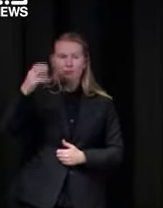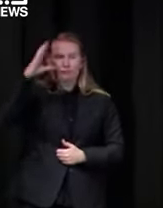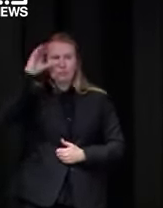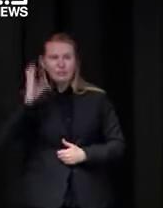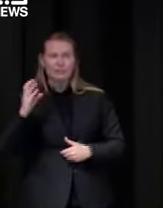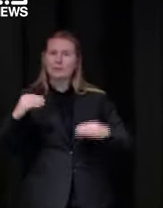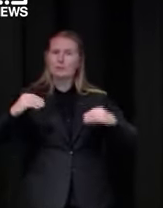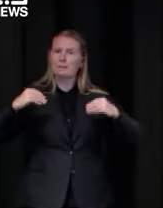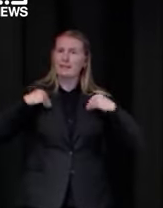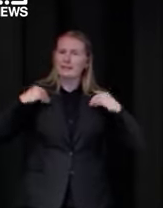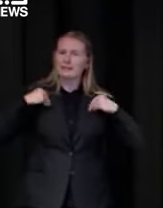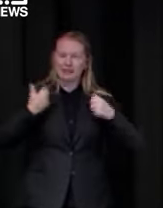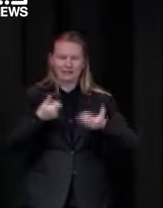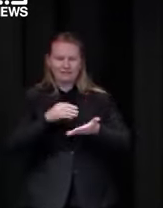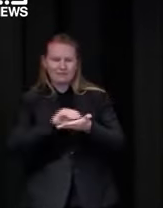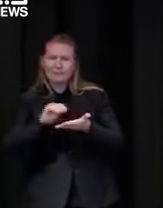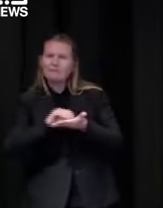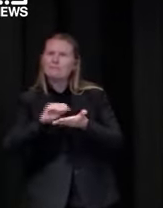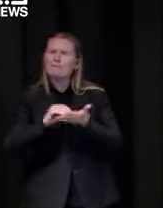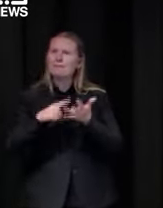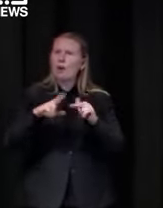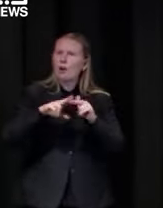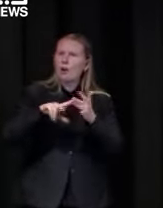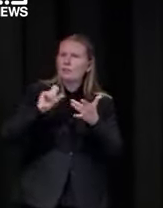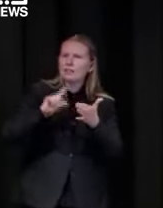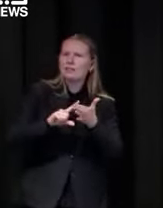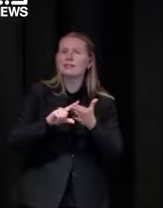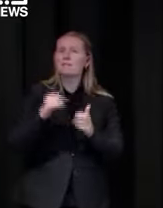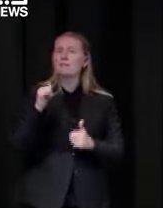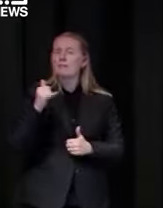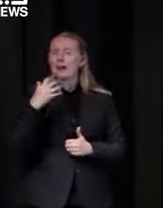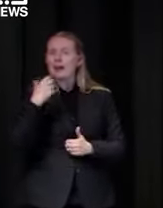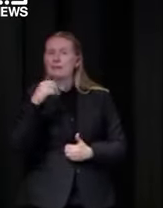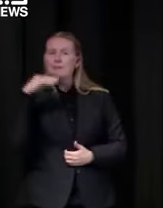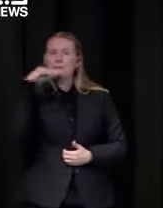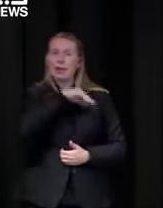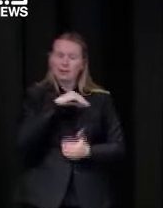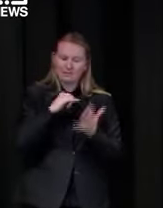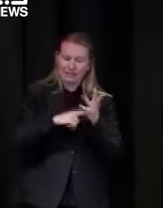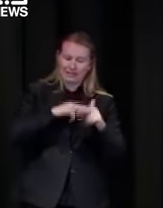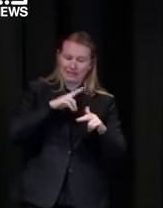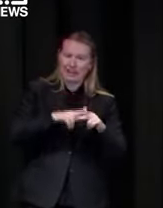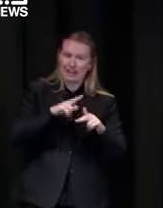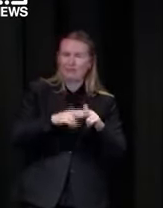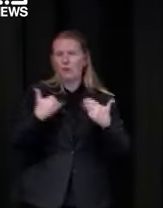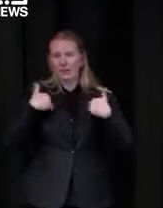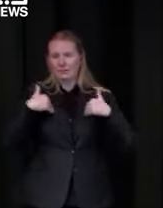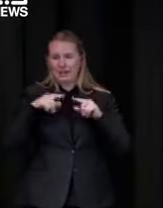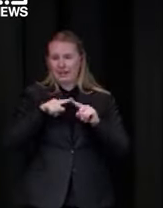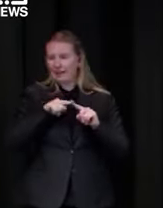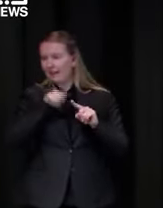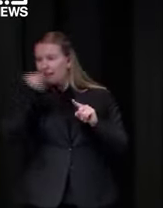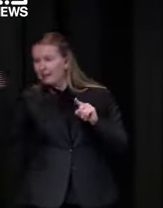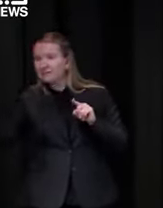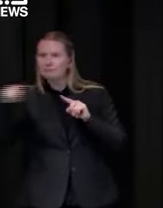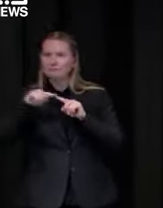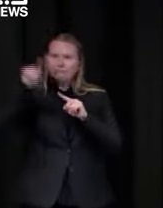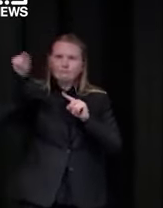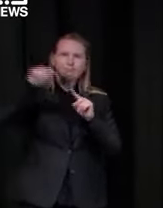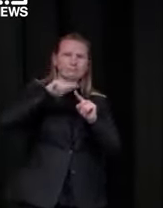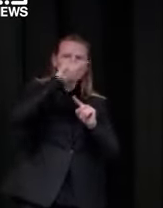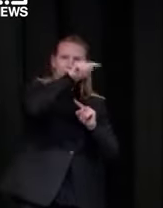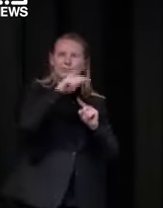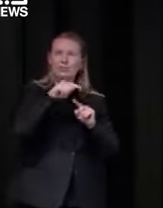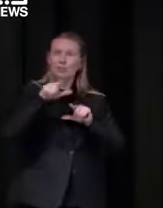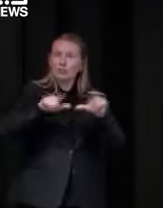office facilities and headquarters facilities where metro staff or metro employee or staff who live in the metro areas are still coming into your workplace do